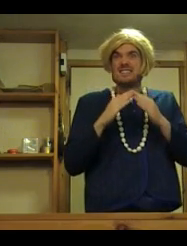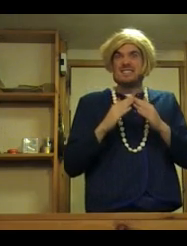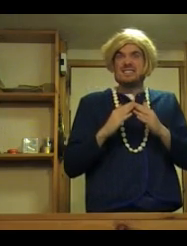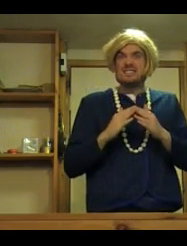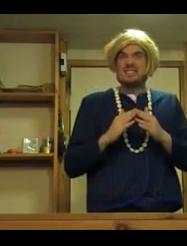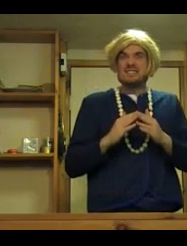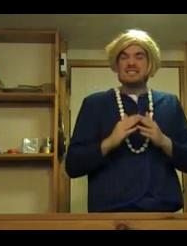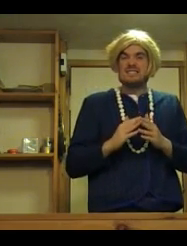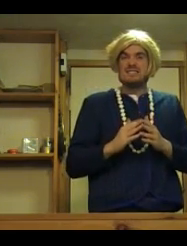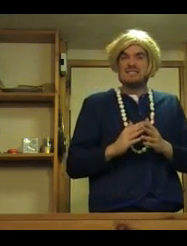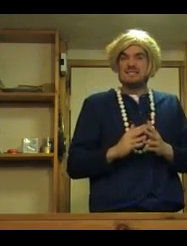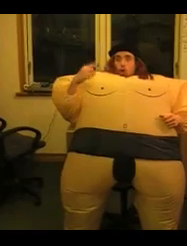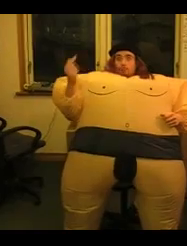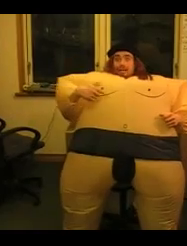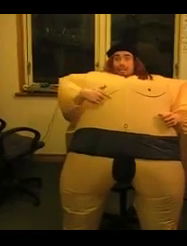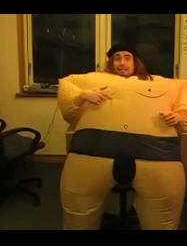Have you dream